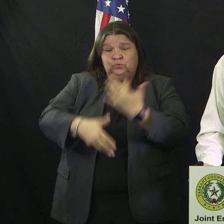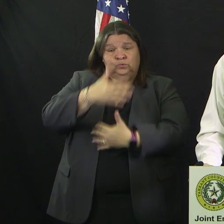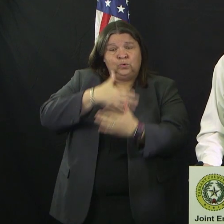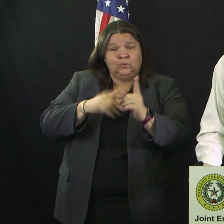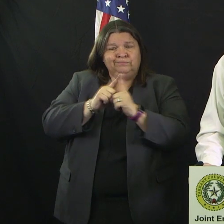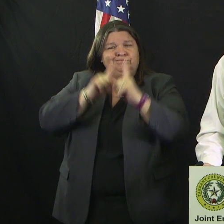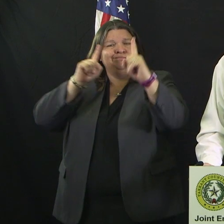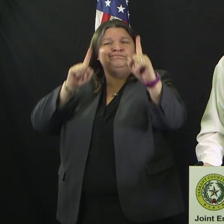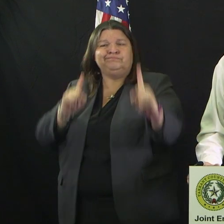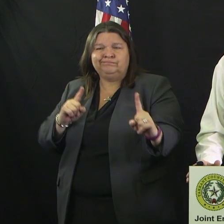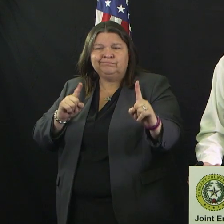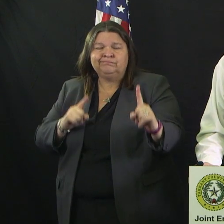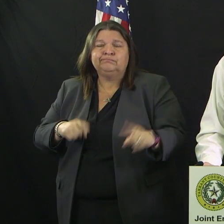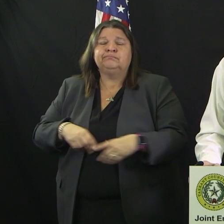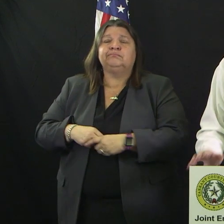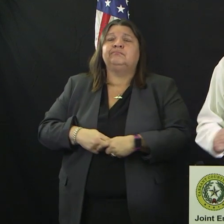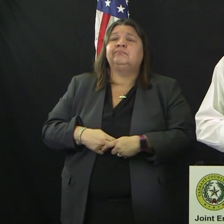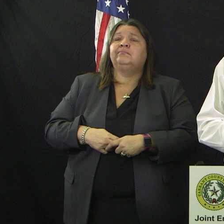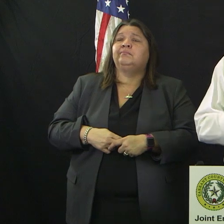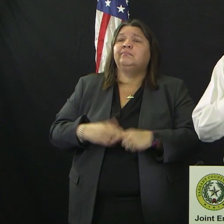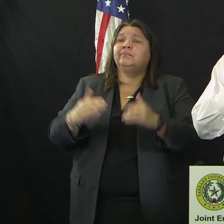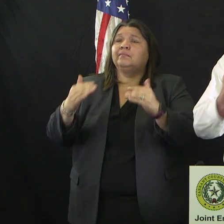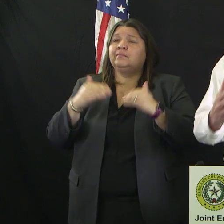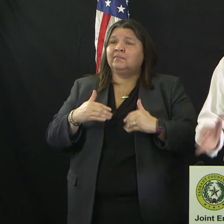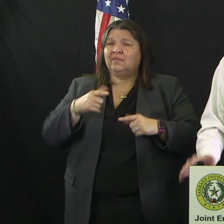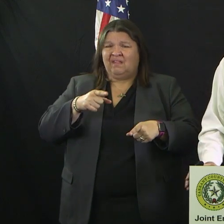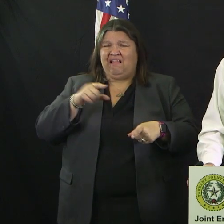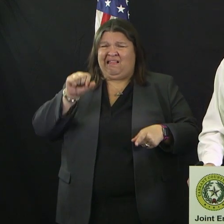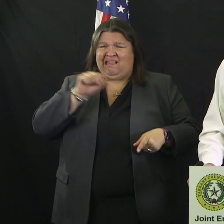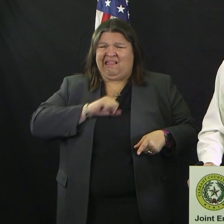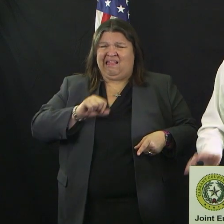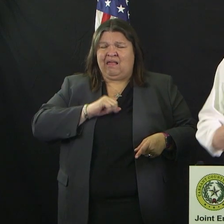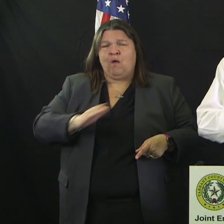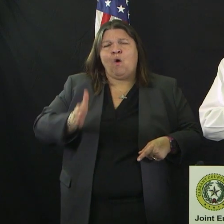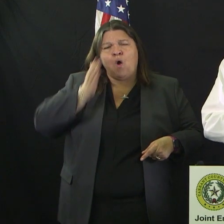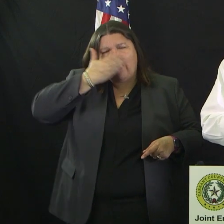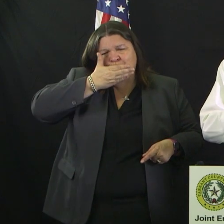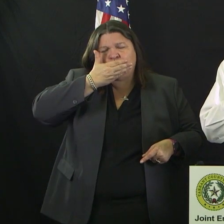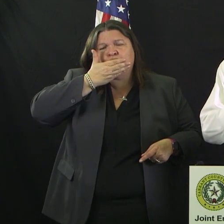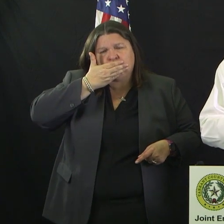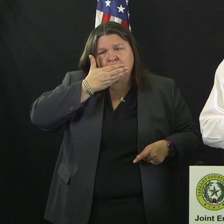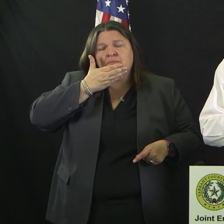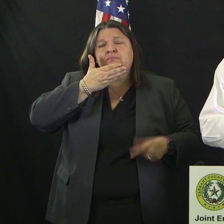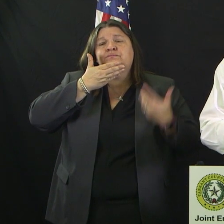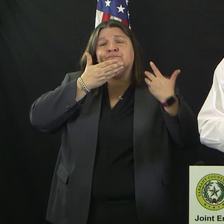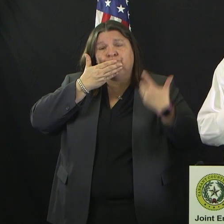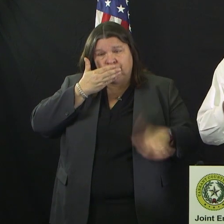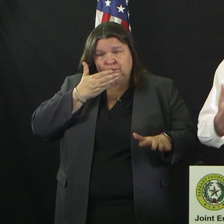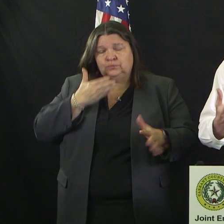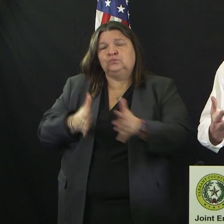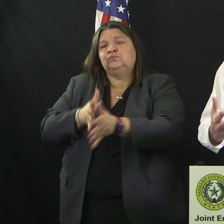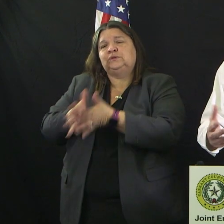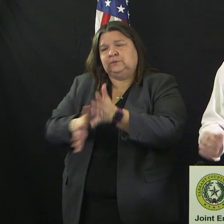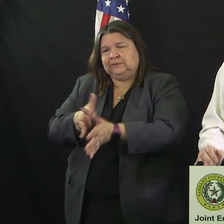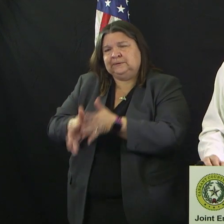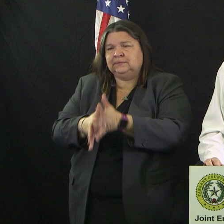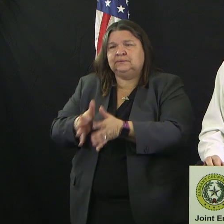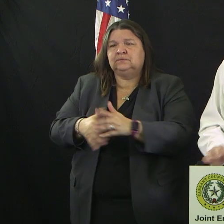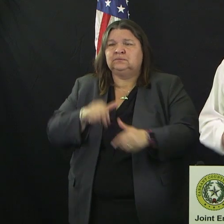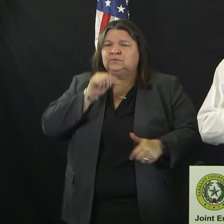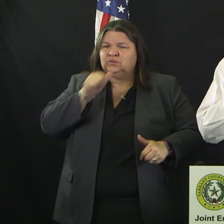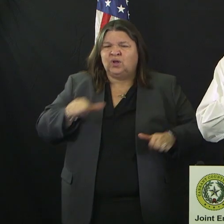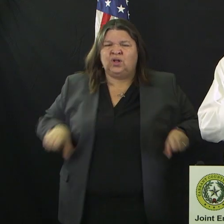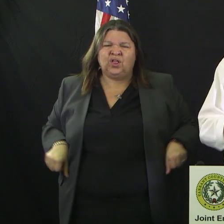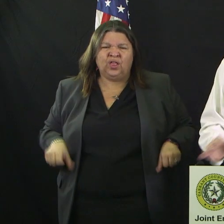barrier protection, making sure that when you sneeze that you're not doing it in an open but into a tissue, your sleeve,